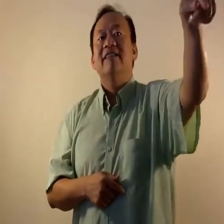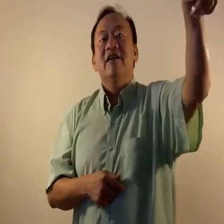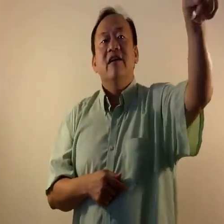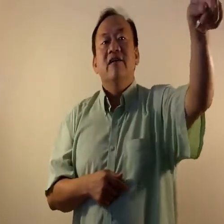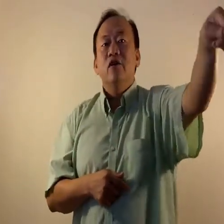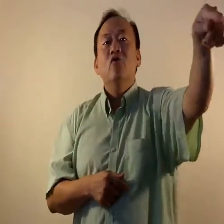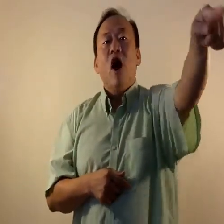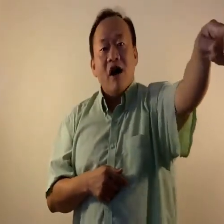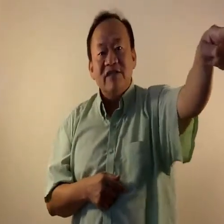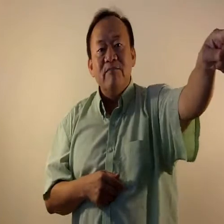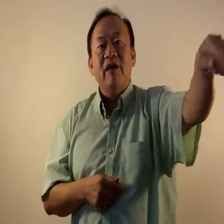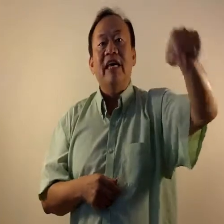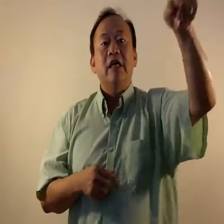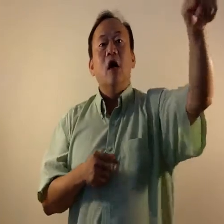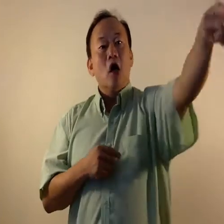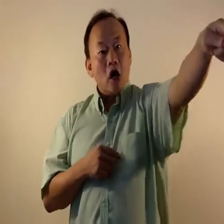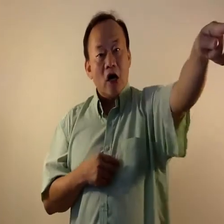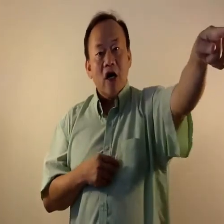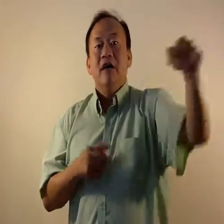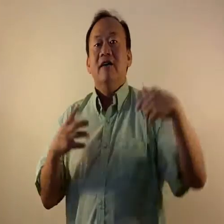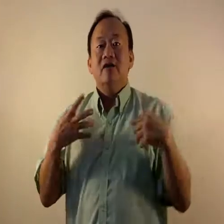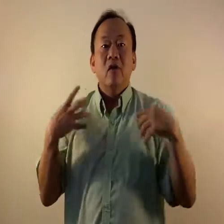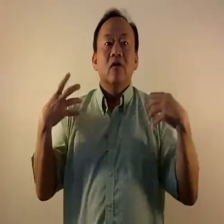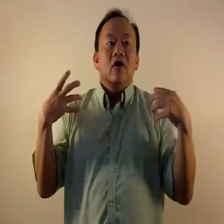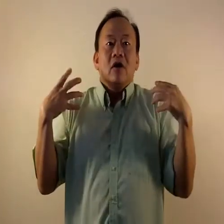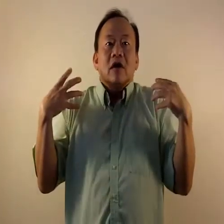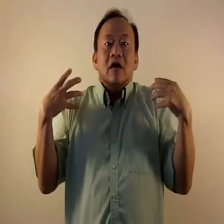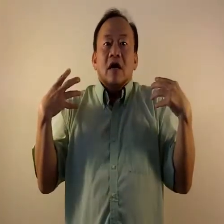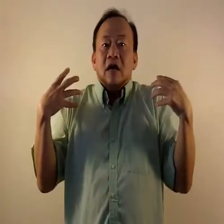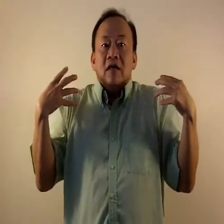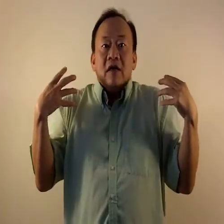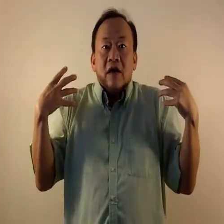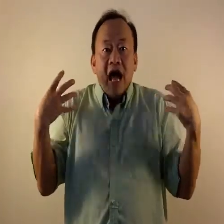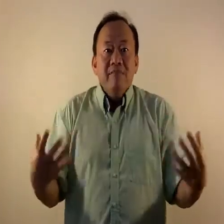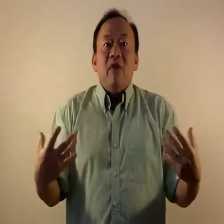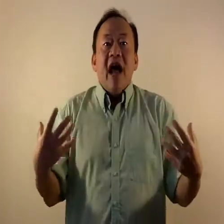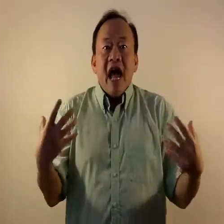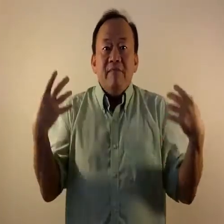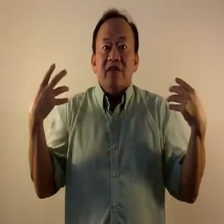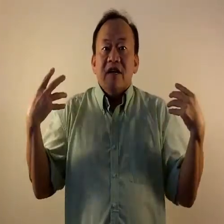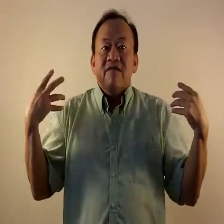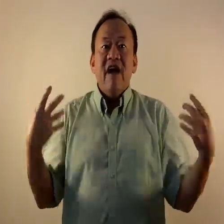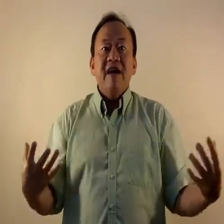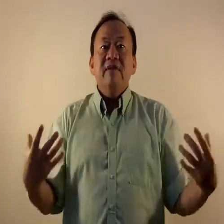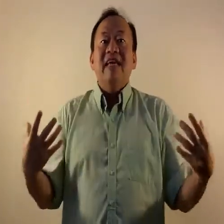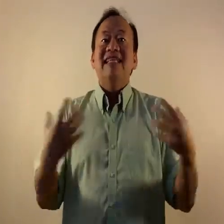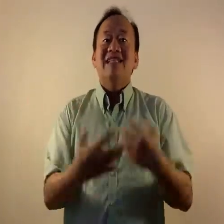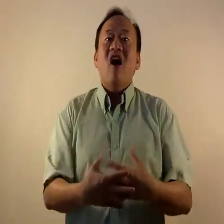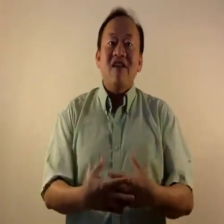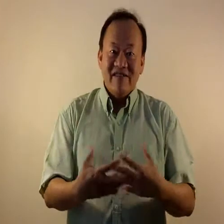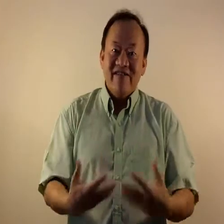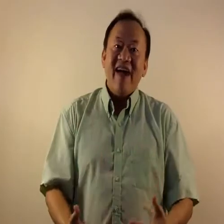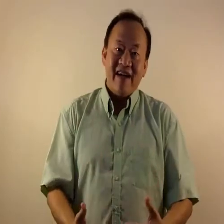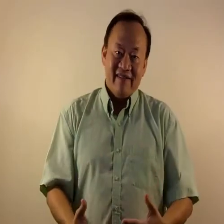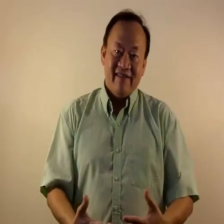That's U-R spelling Ur. So Abraham's family started there.